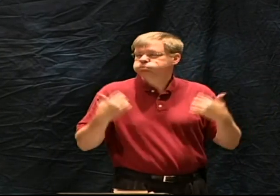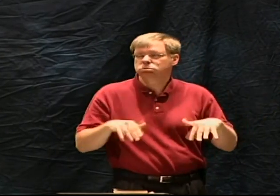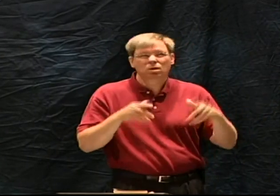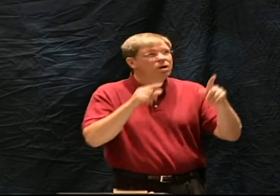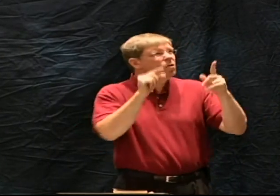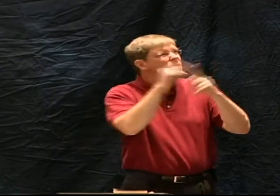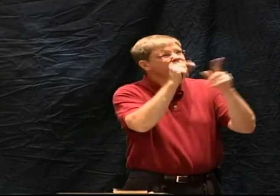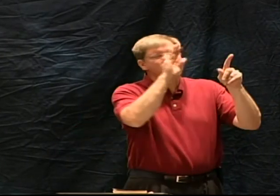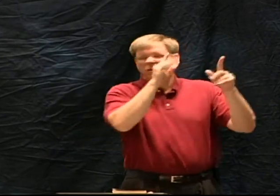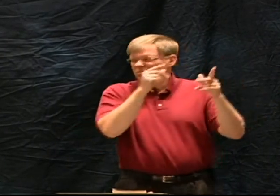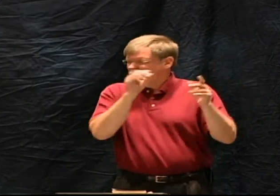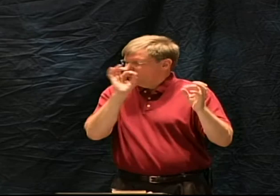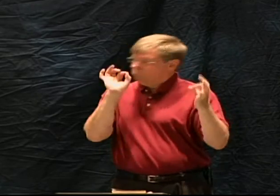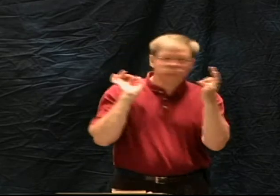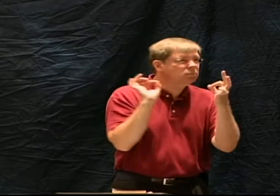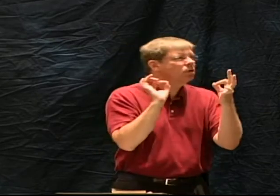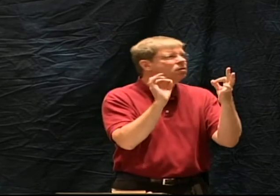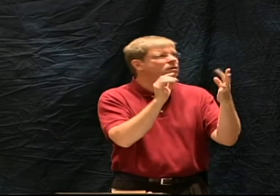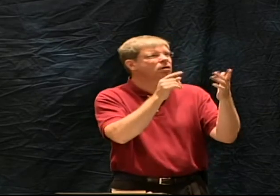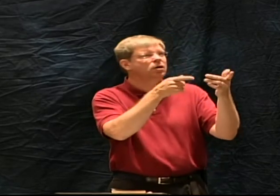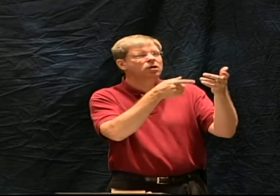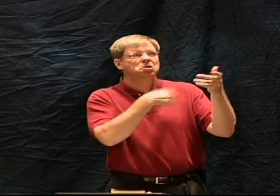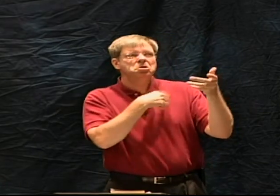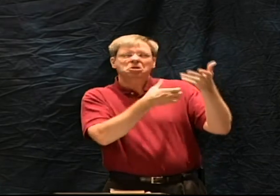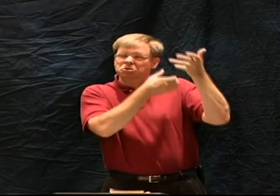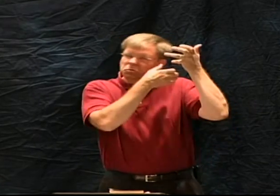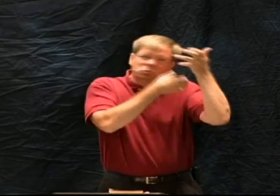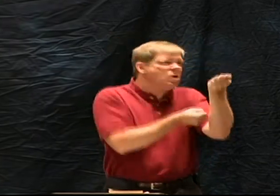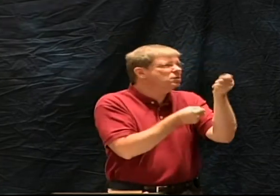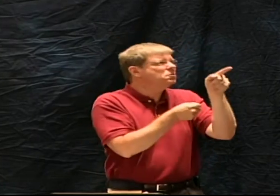Do you have an attitude like this Archbishop...